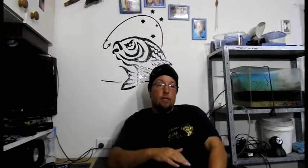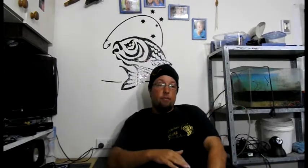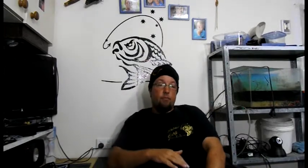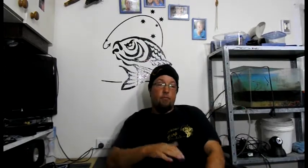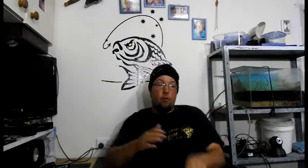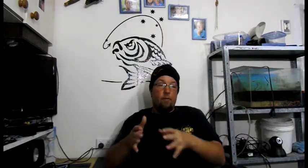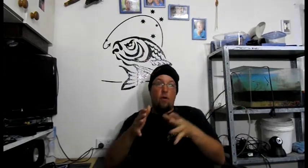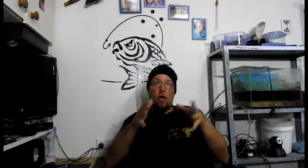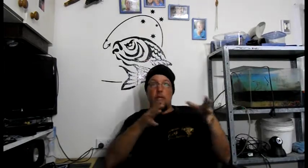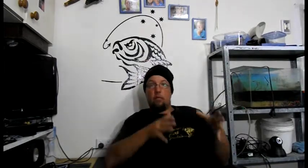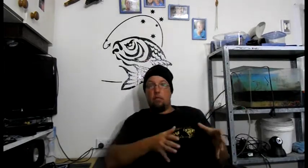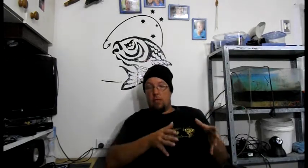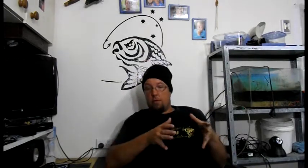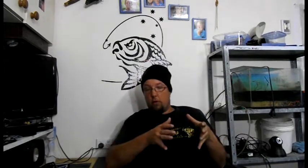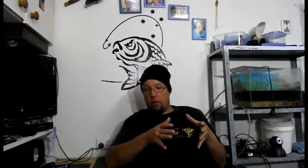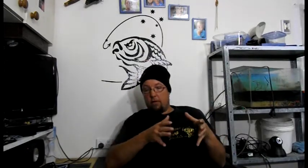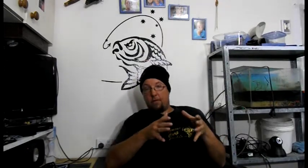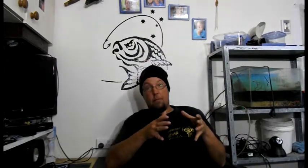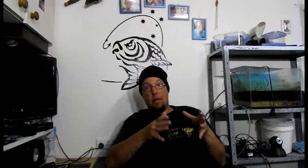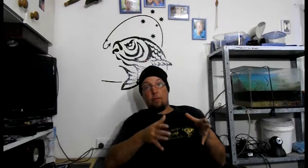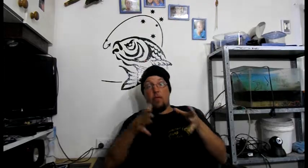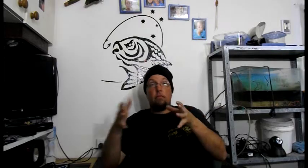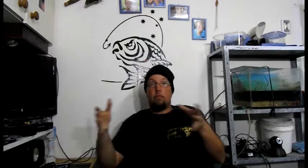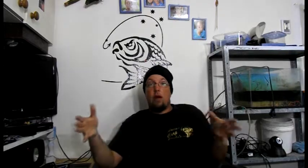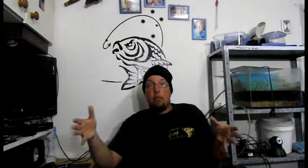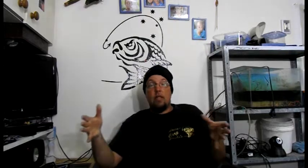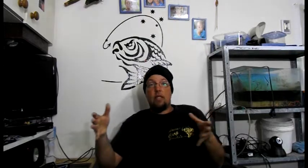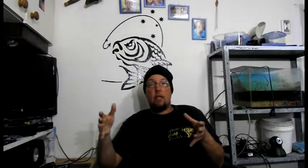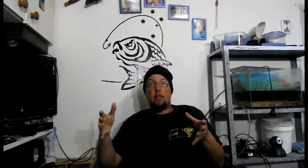provide sport for people that are in those areas.